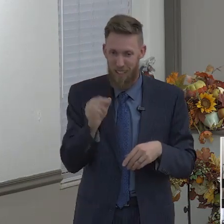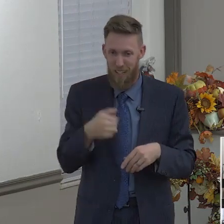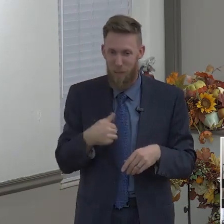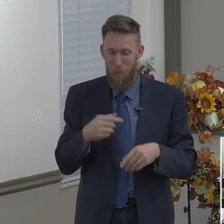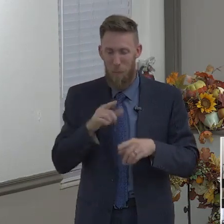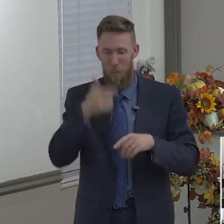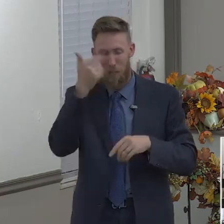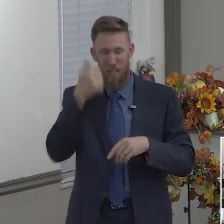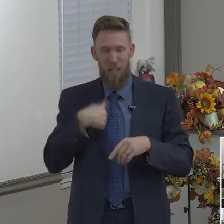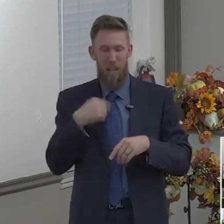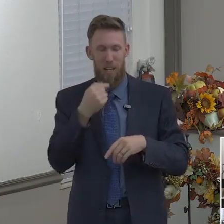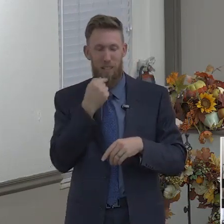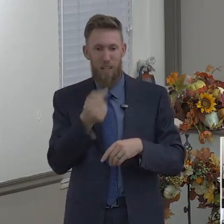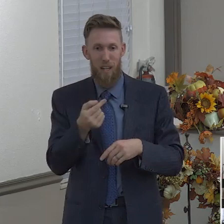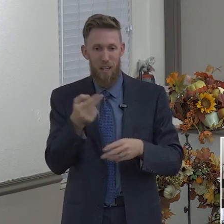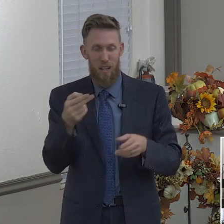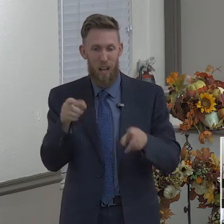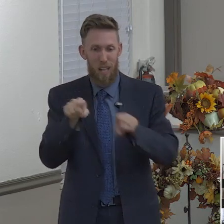Knowledge.